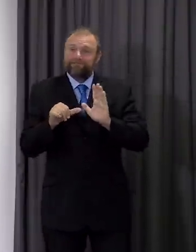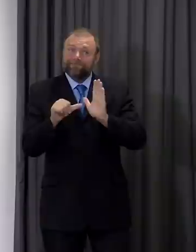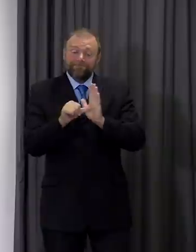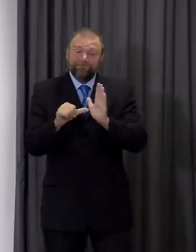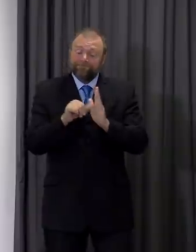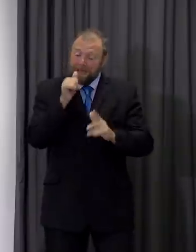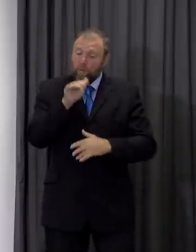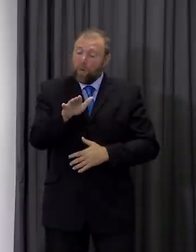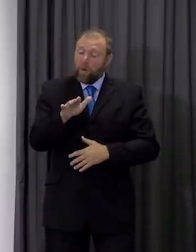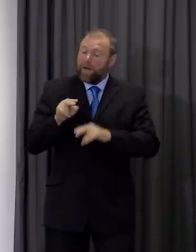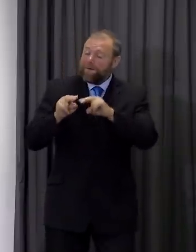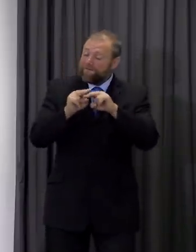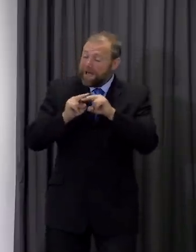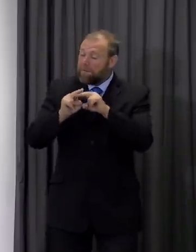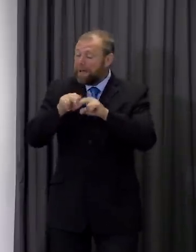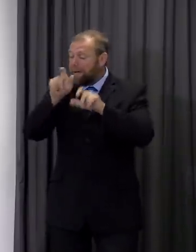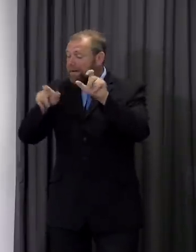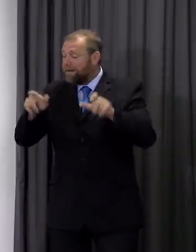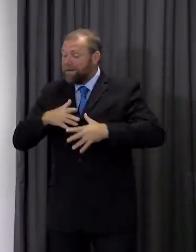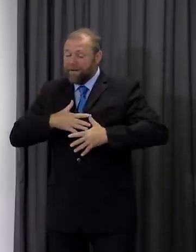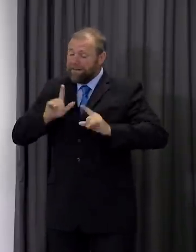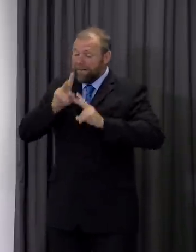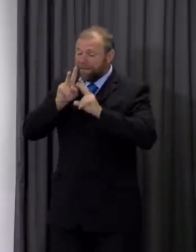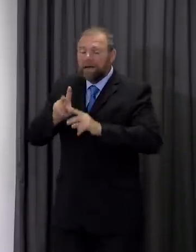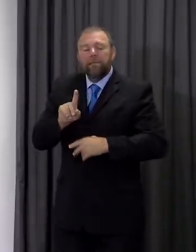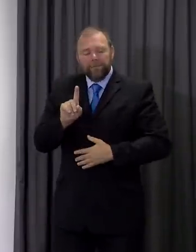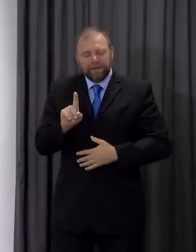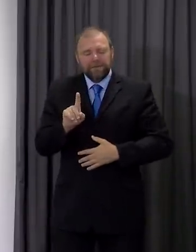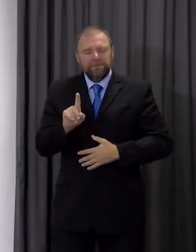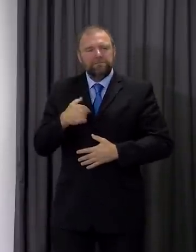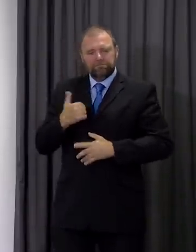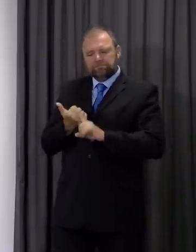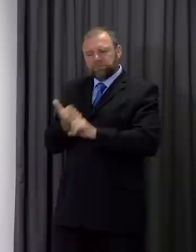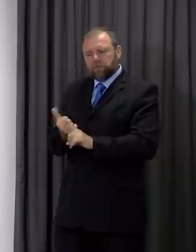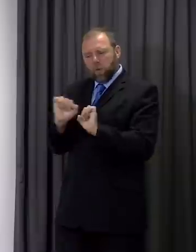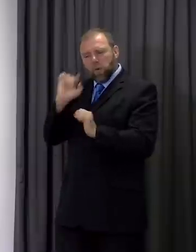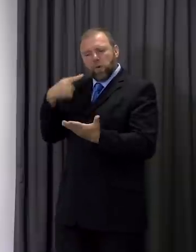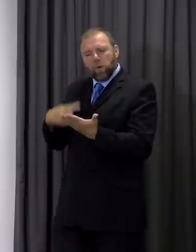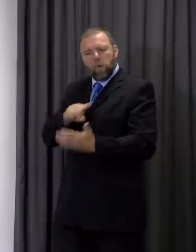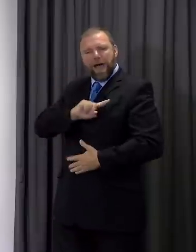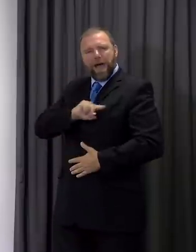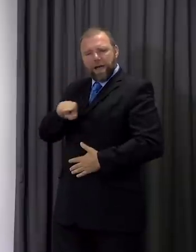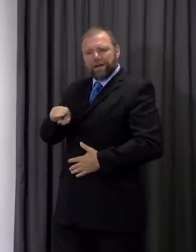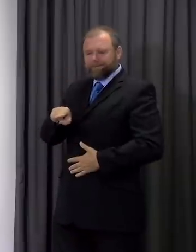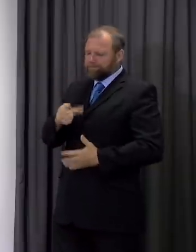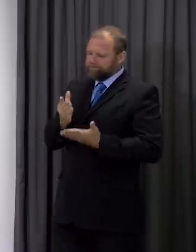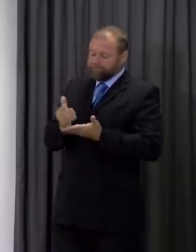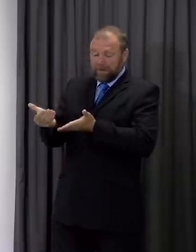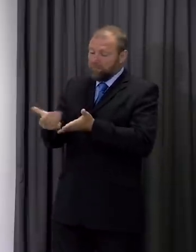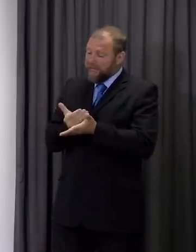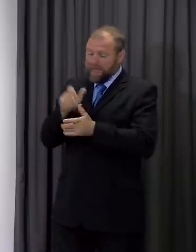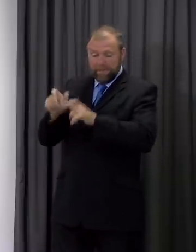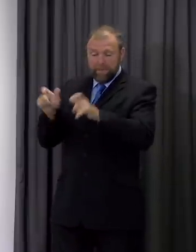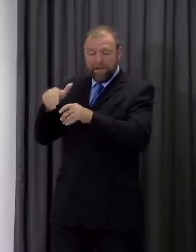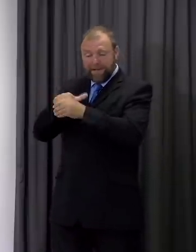can't see their friends and relatives within a home, but it's about protecting people within those homes. So it isn't simply about the regularity of our testing, it is